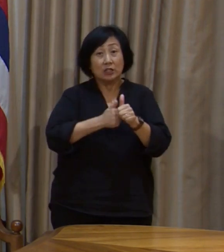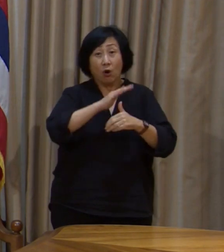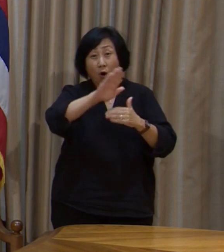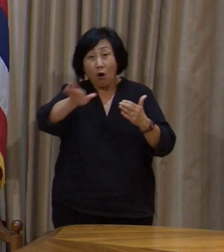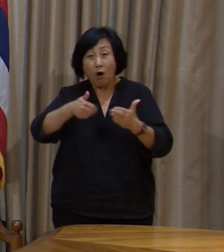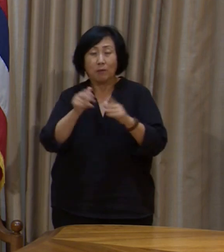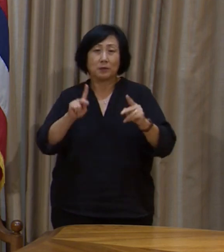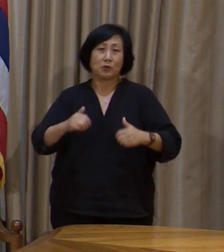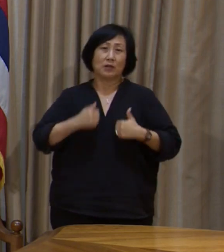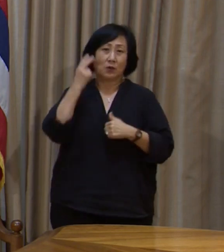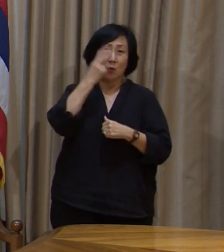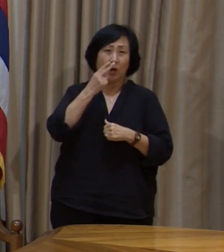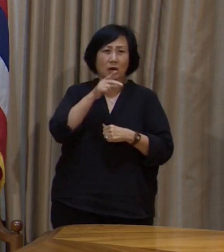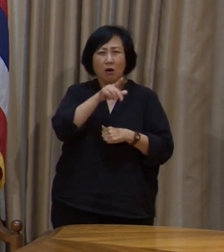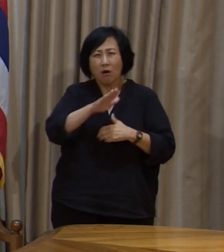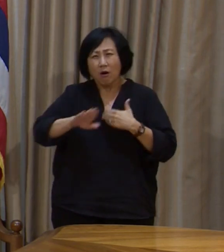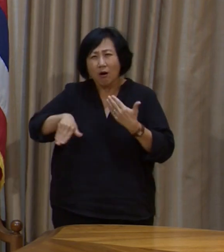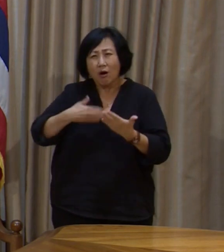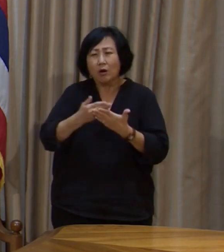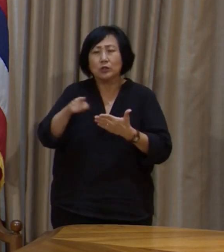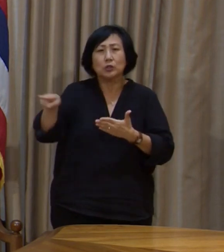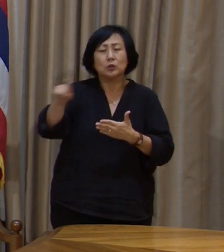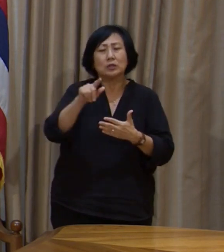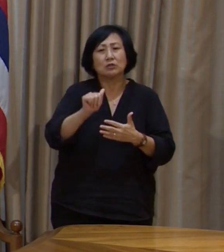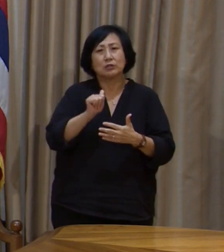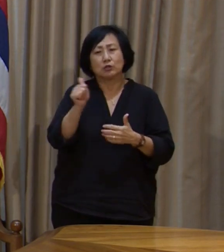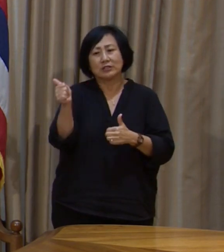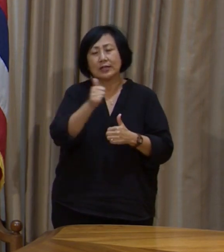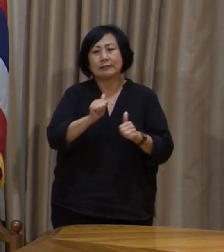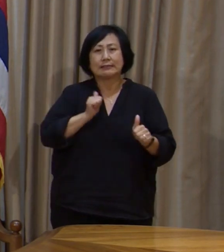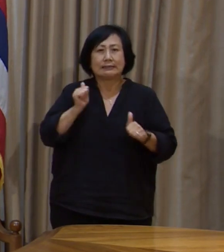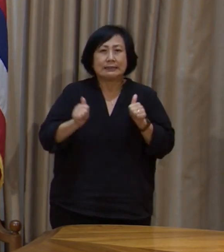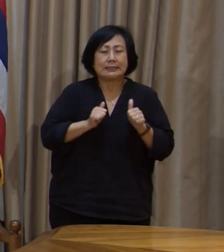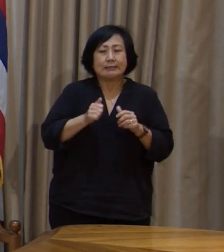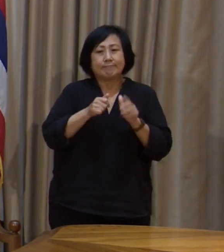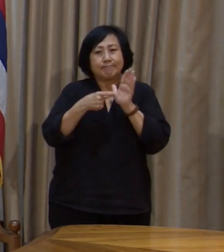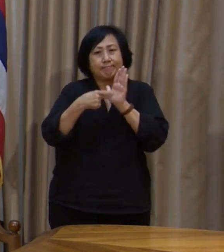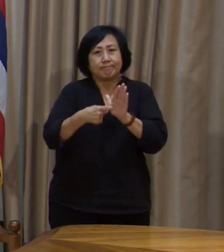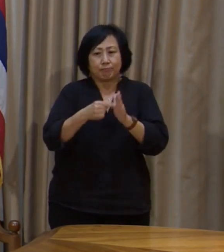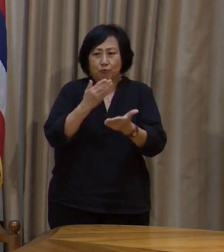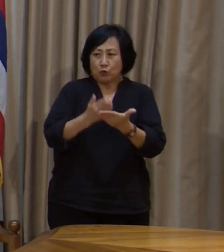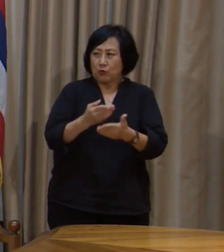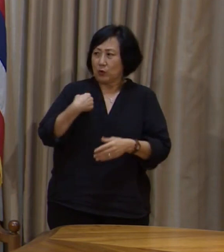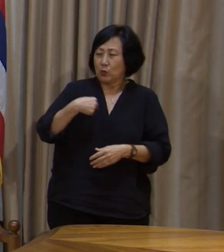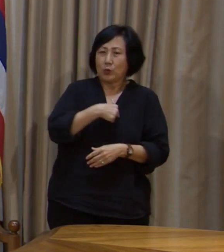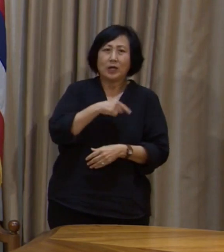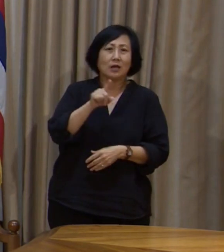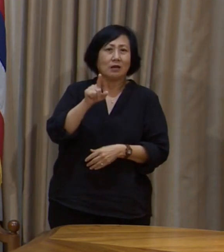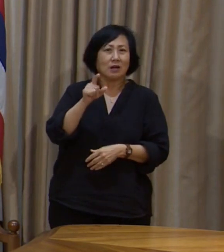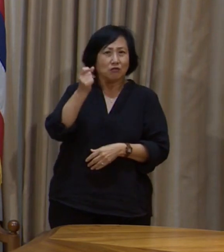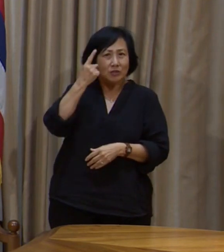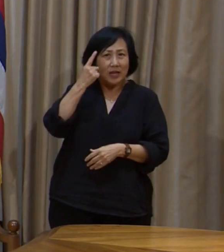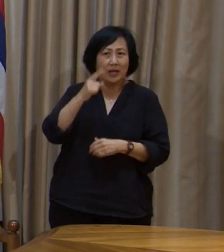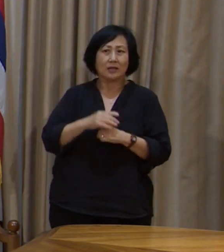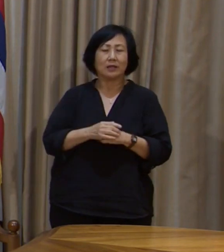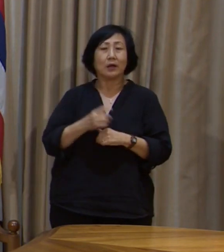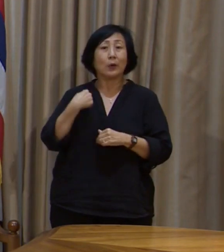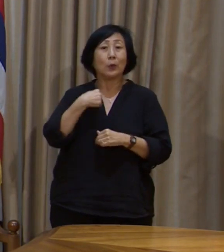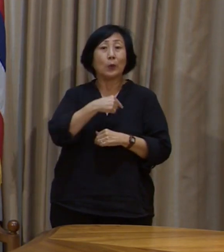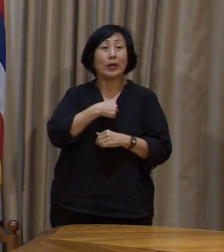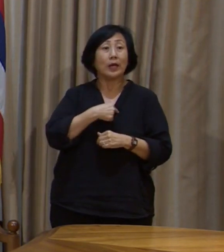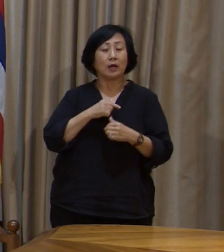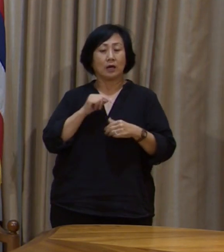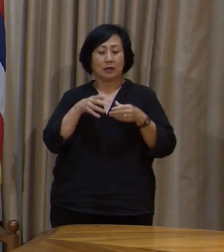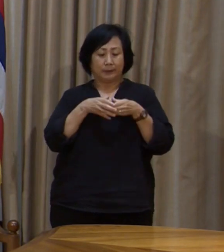in Hawaii who truly has stepped up and has demonstrated that we do understand that we are part of the